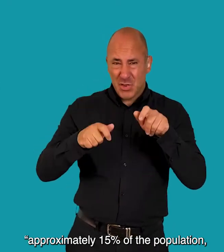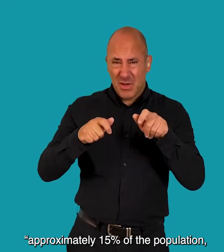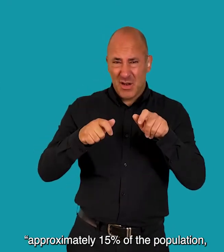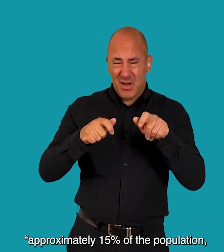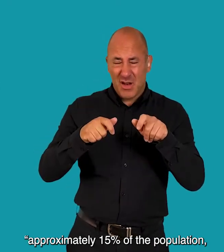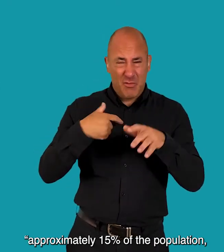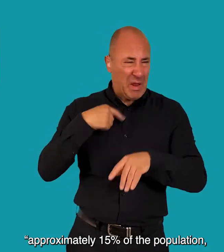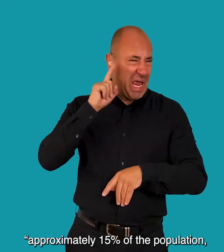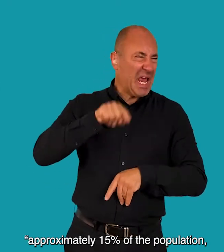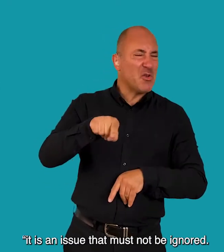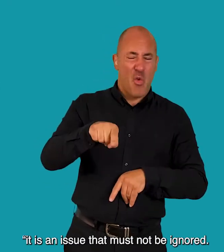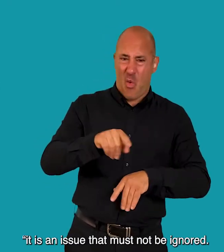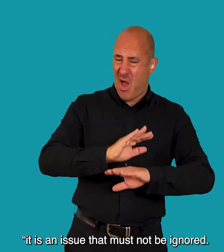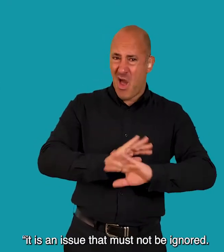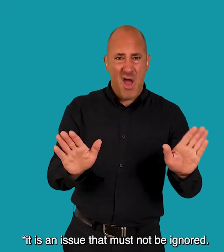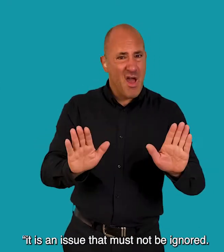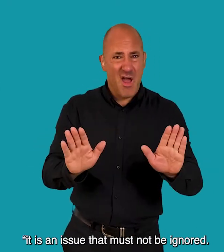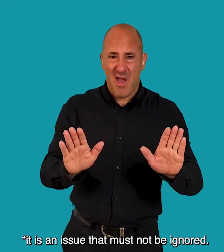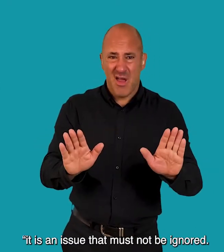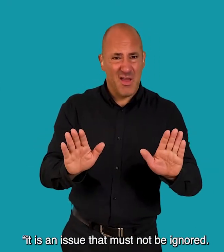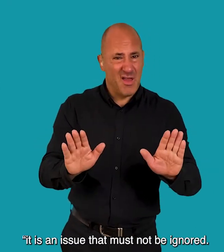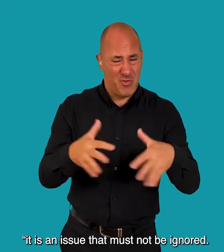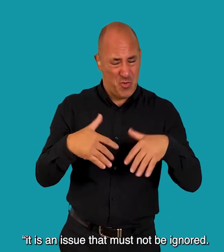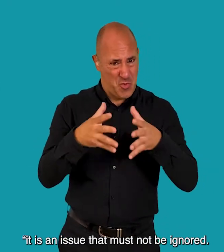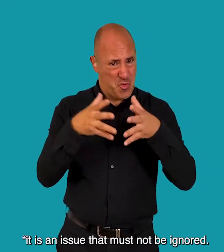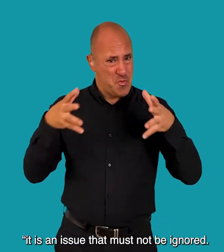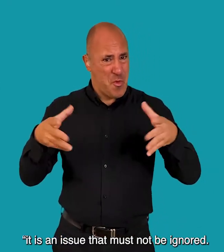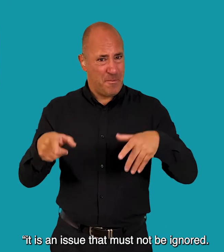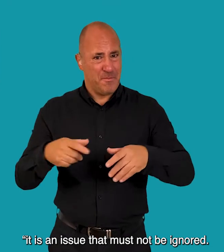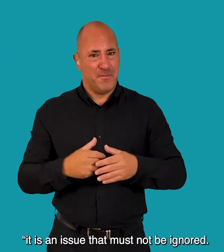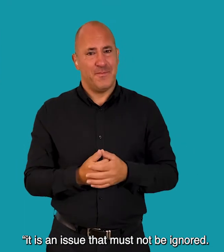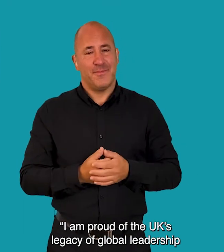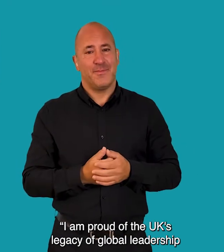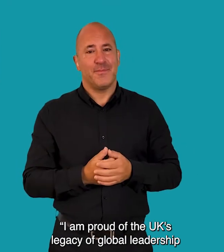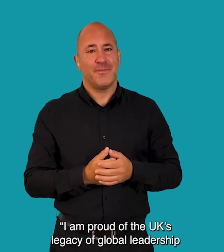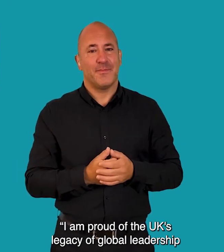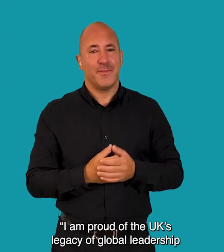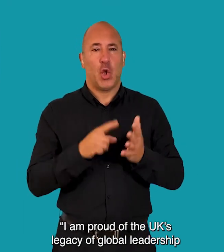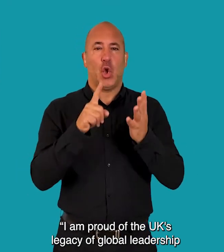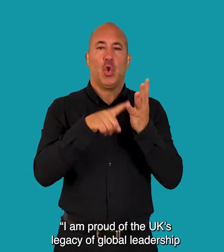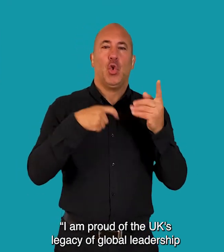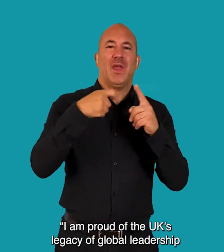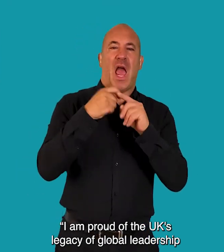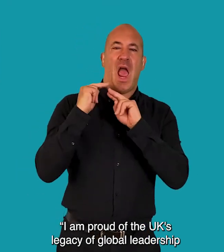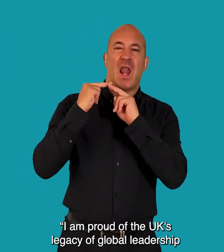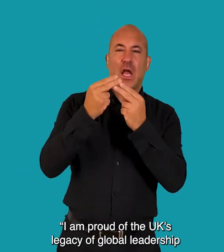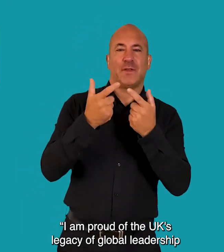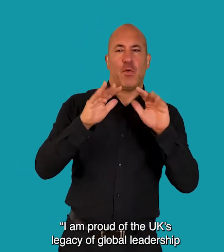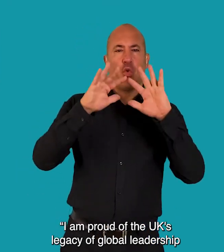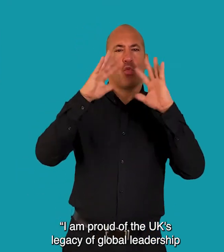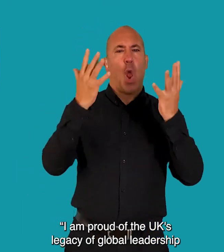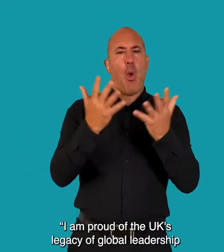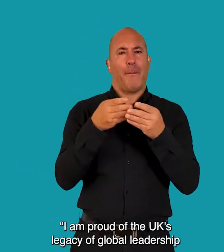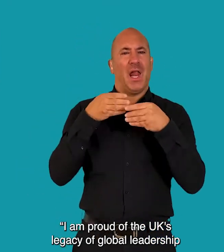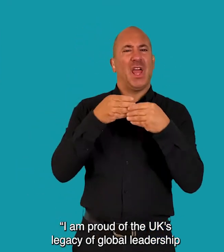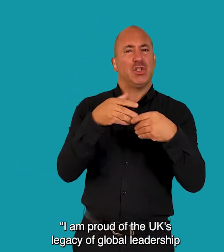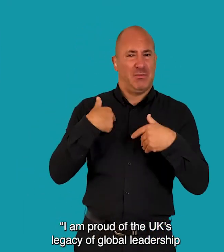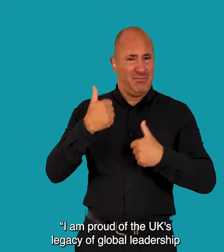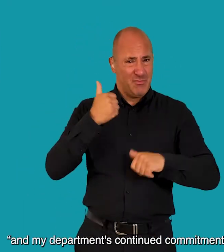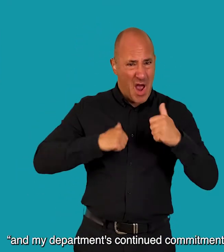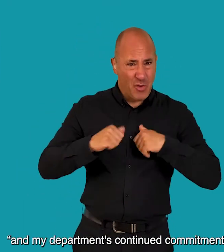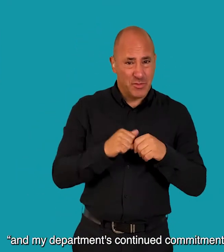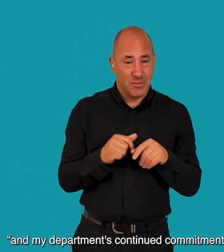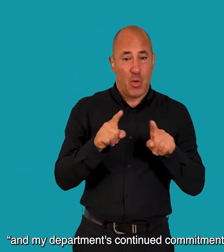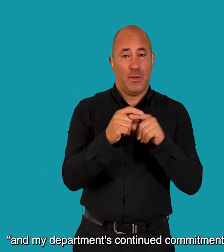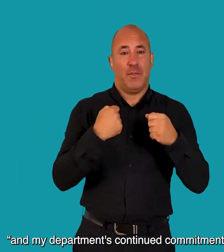of the population, it is an issue that must not be ignored I am proud of the UK's legacy of global leadership